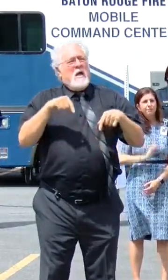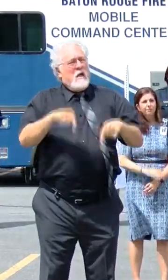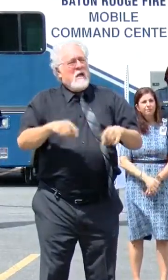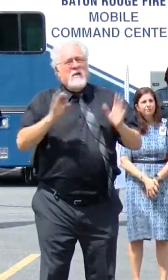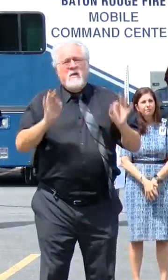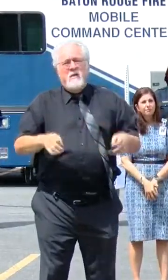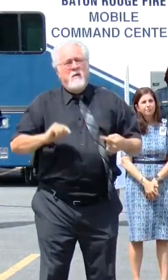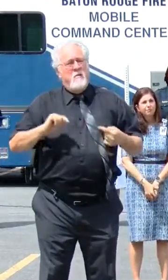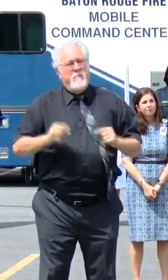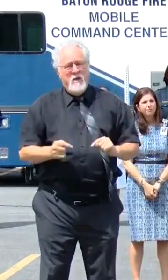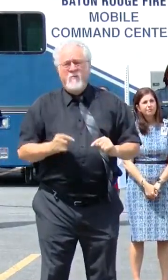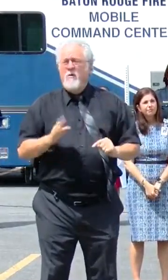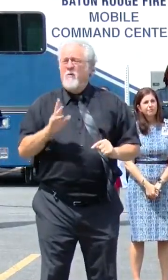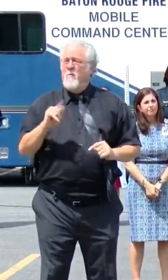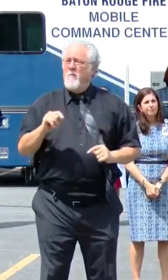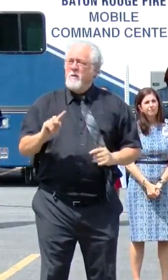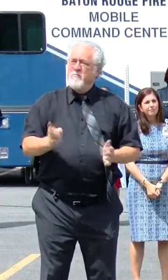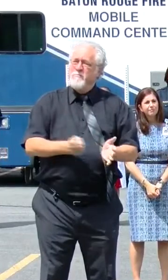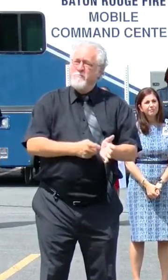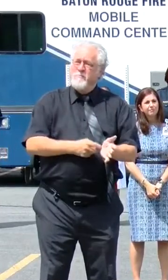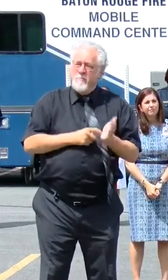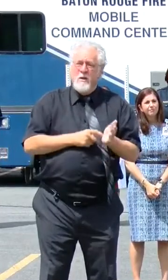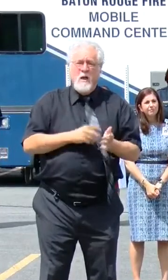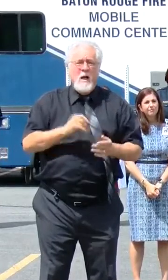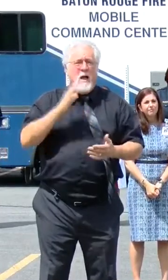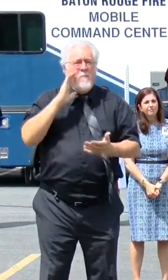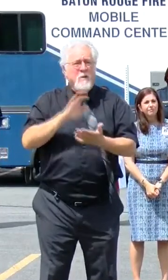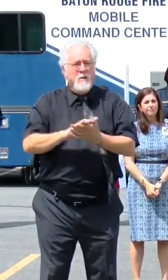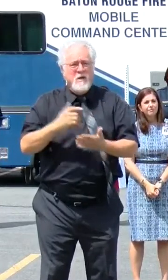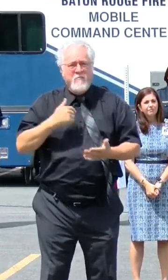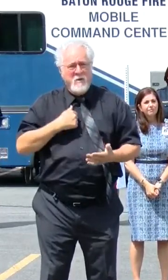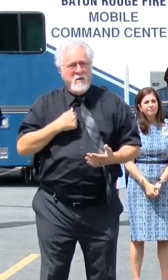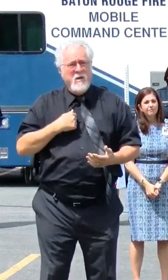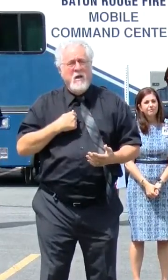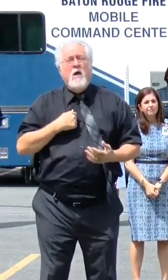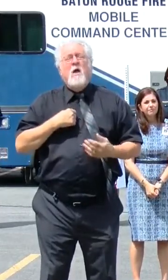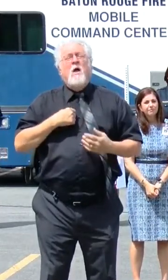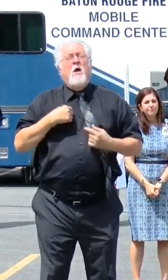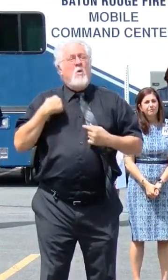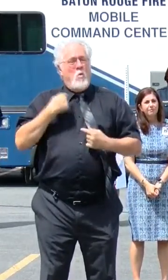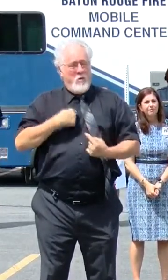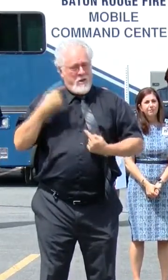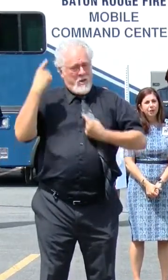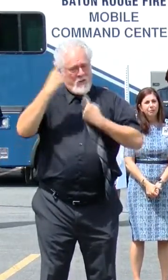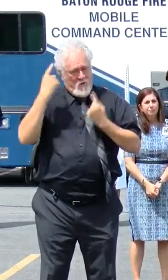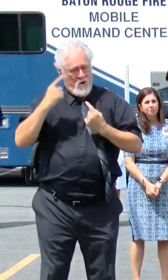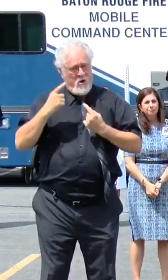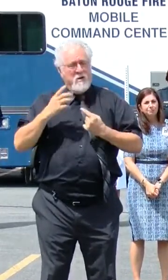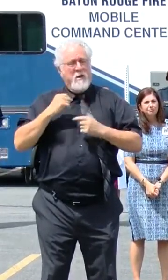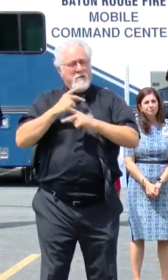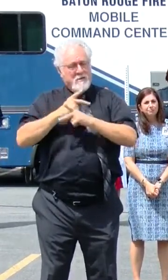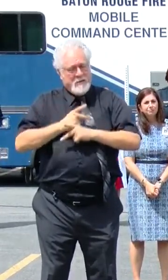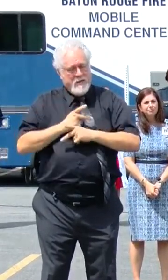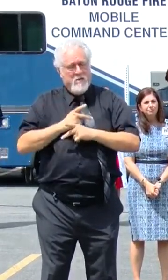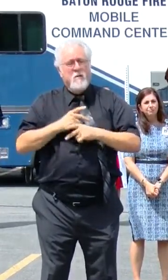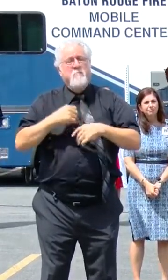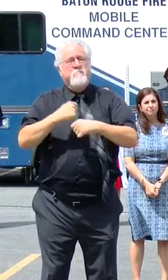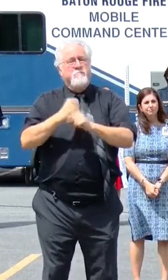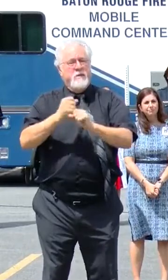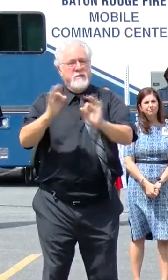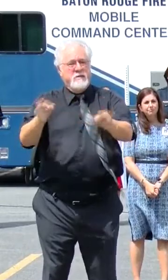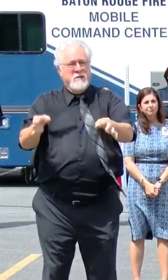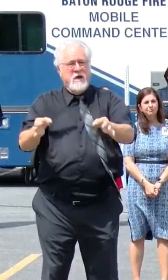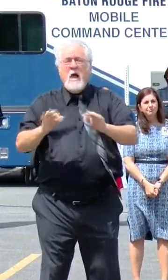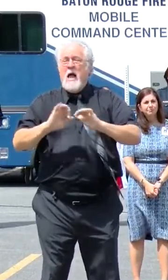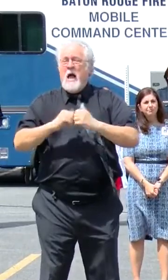were painful, but they were necessary. And believe me, lot of thought and care went into making them. How we